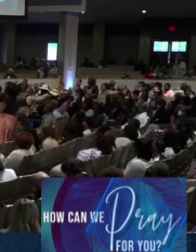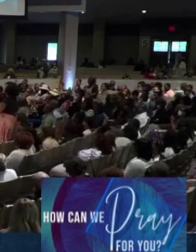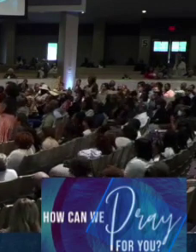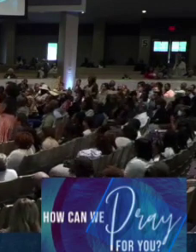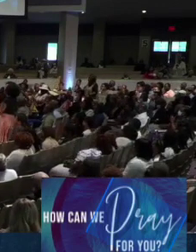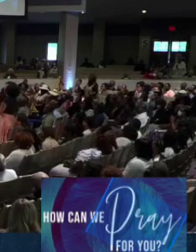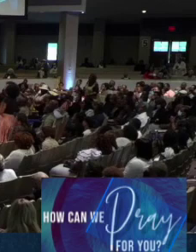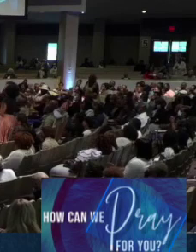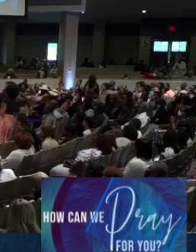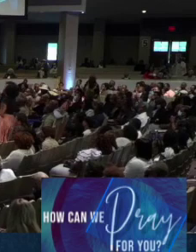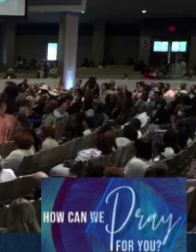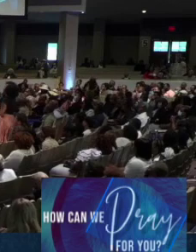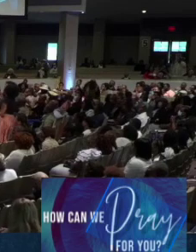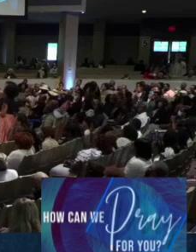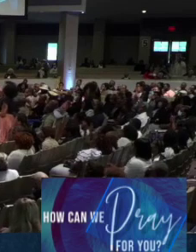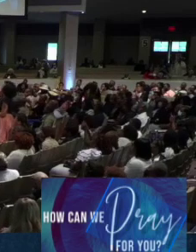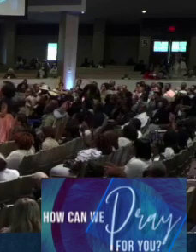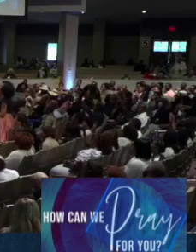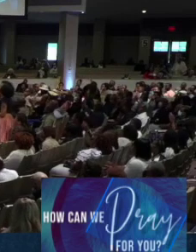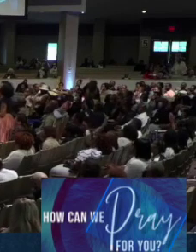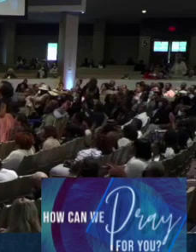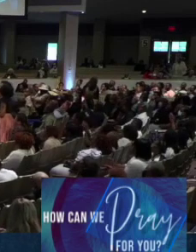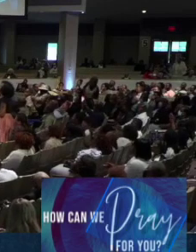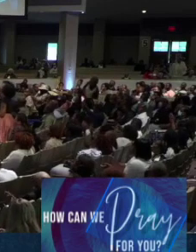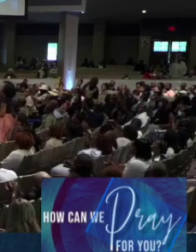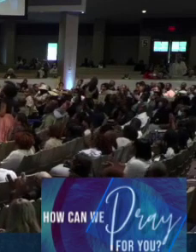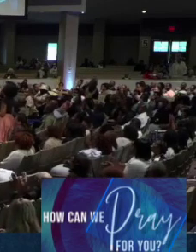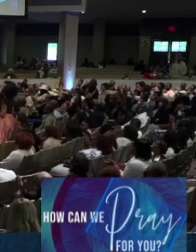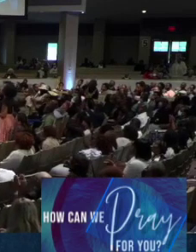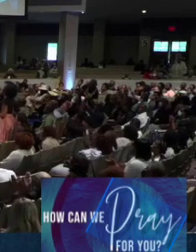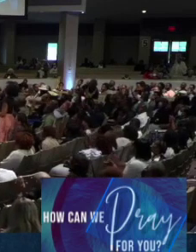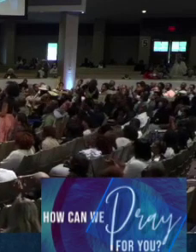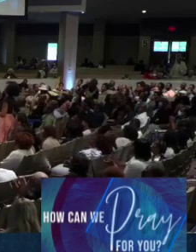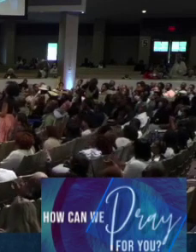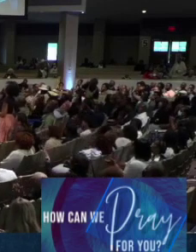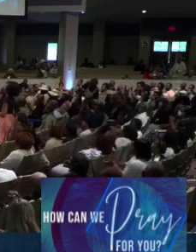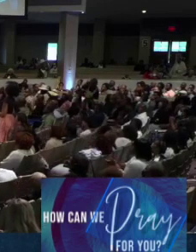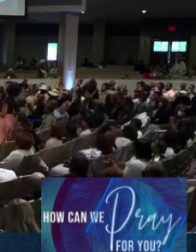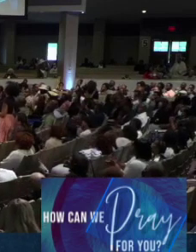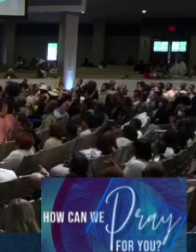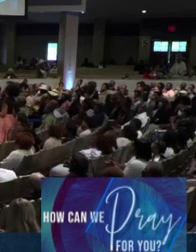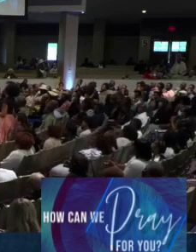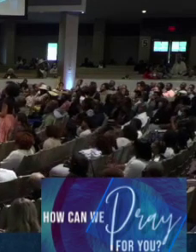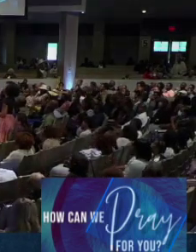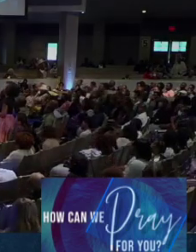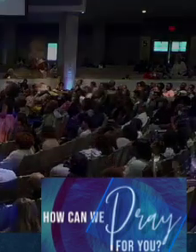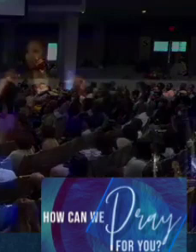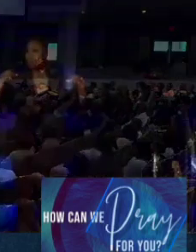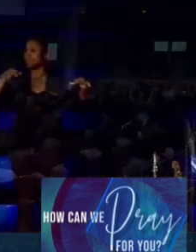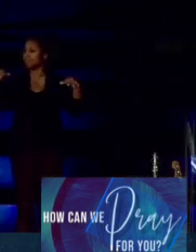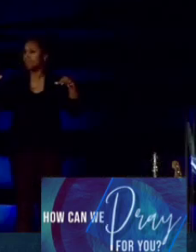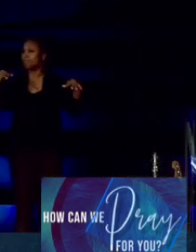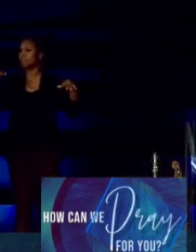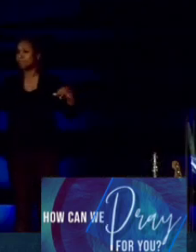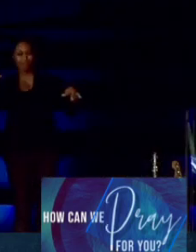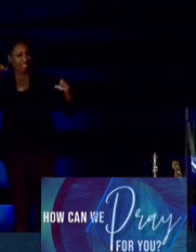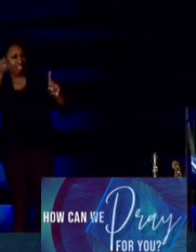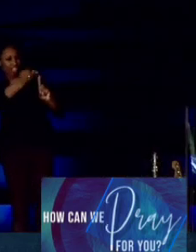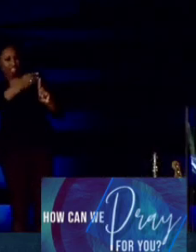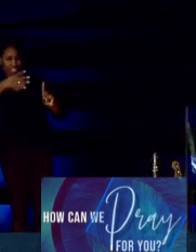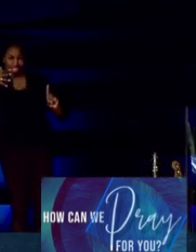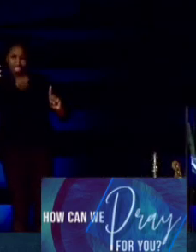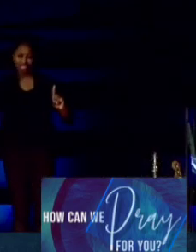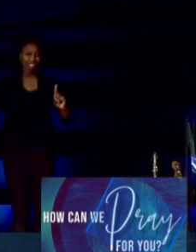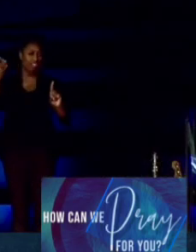Some of y'all sticking around trying to explain yourself. I know that's how you do it in New Orleans. You got to explain yourself. You got to